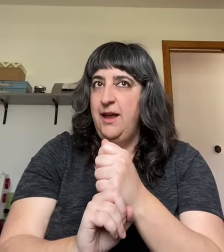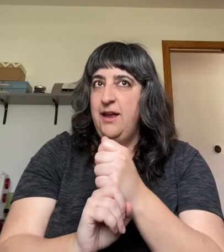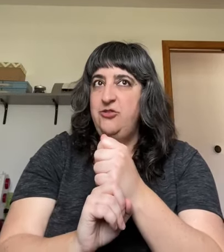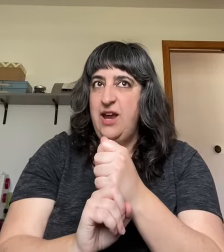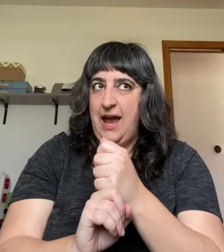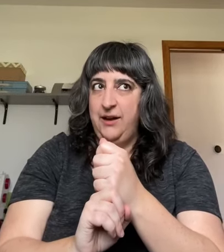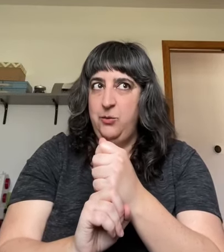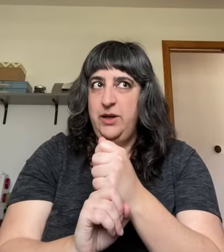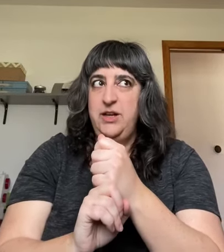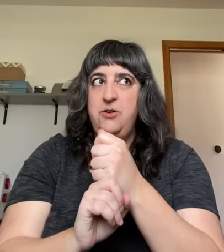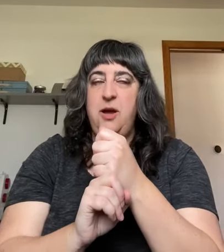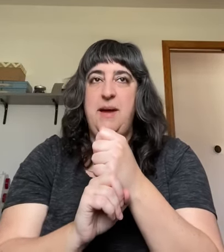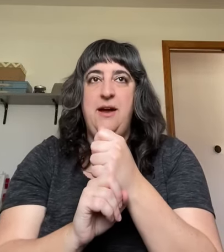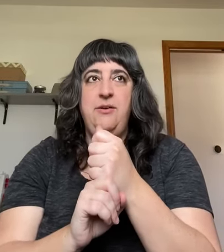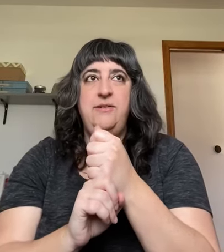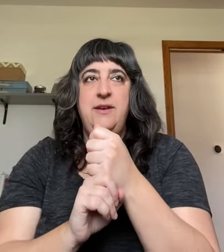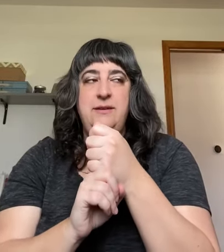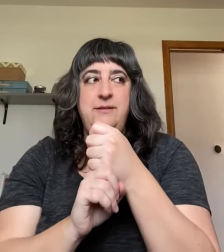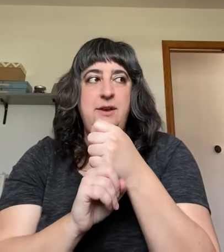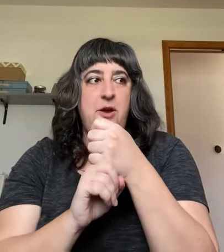Jack, will you come out? No.